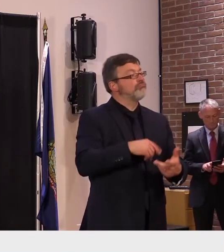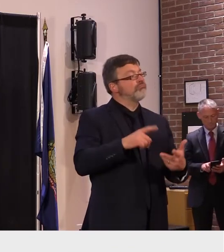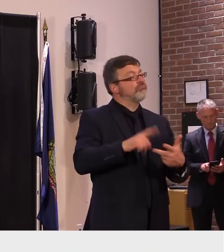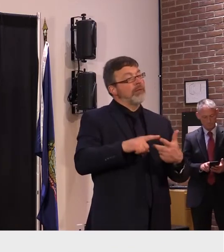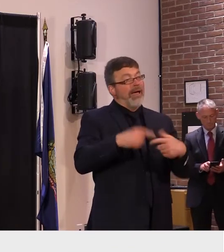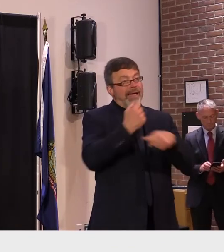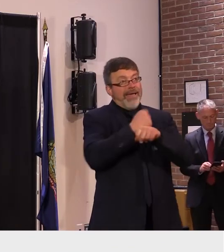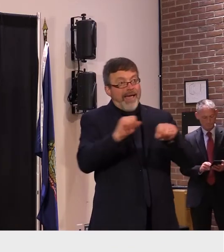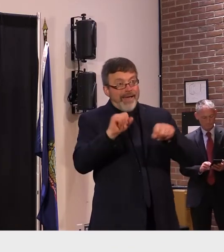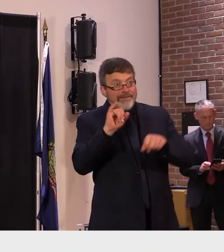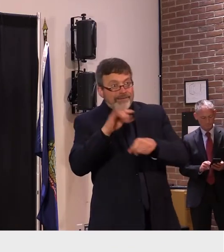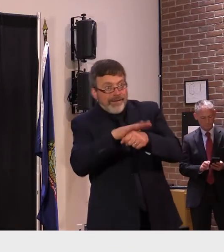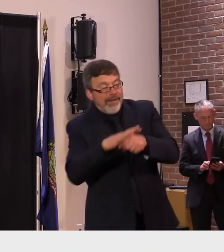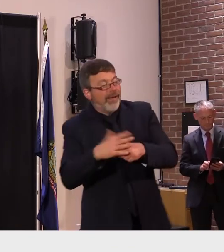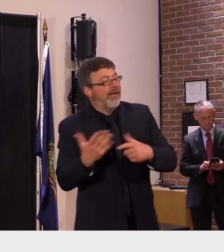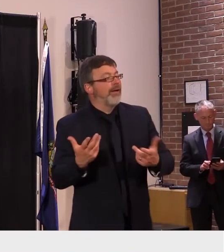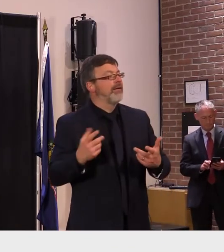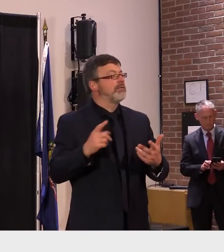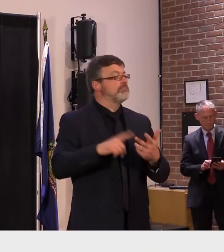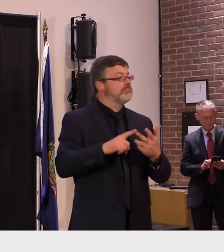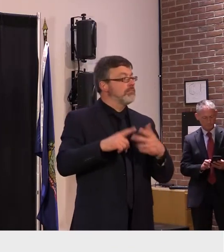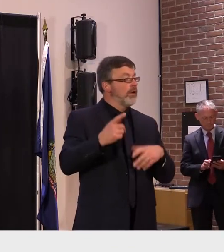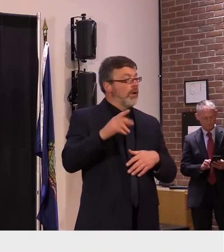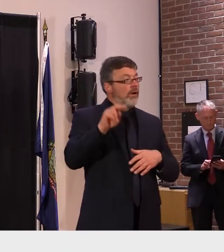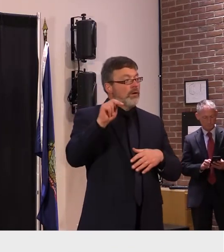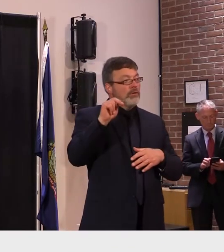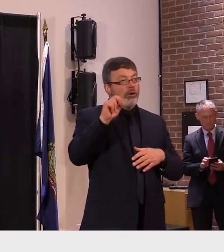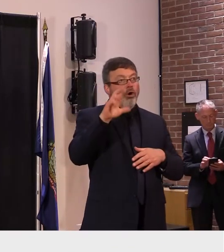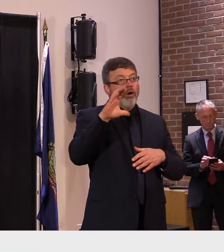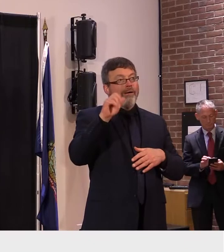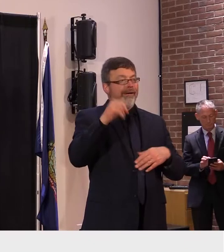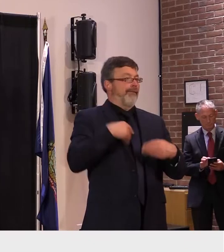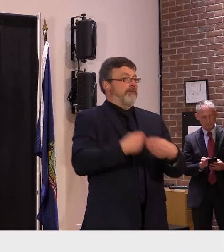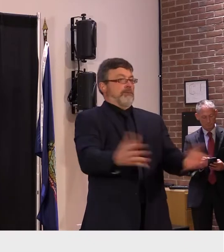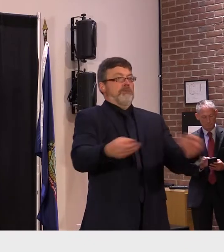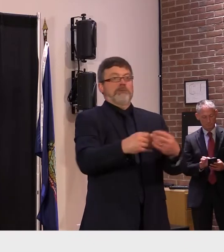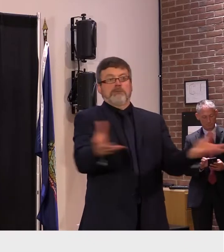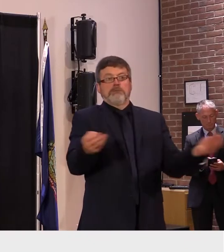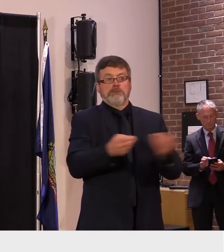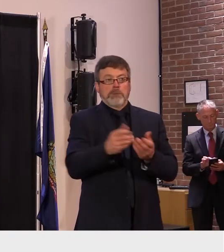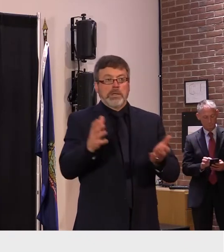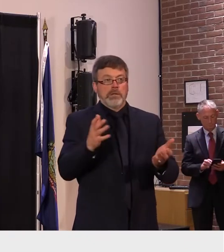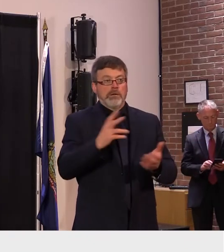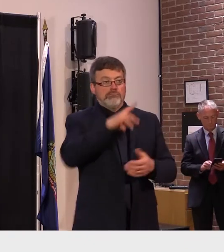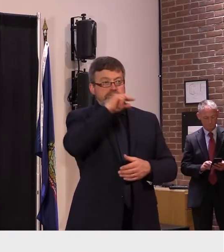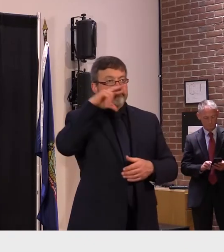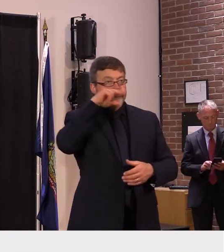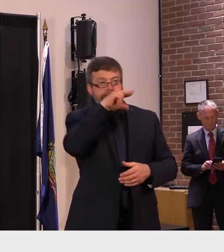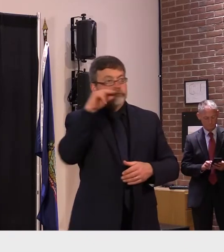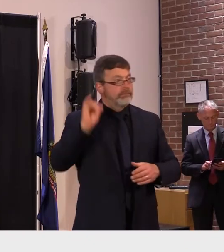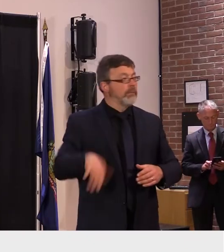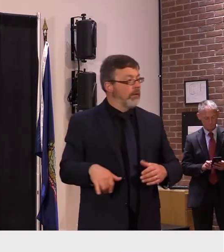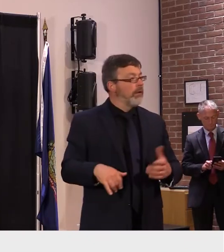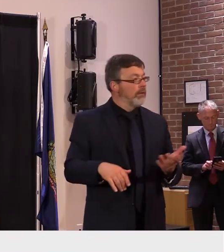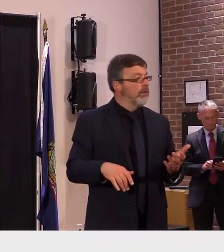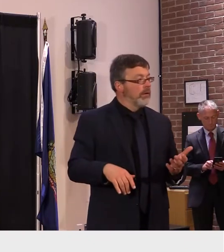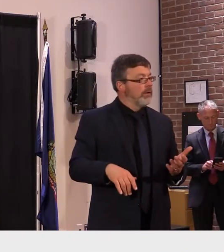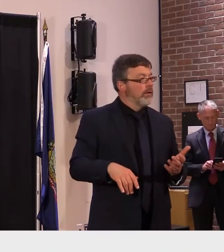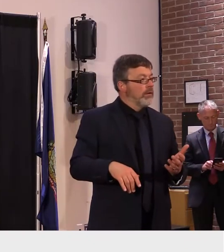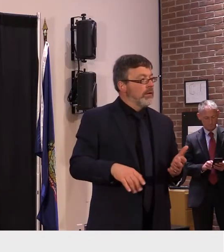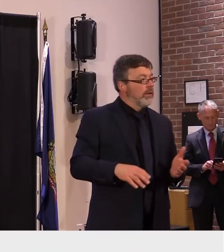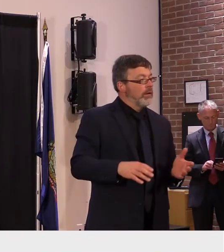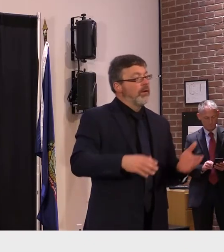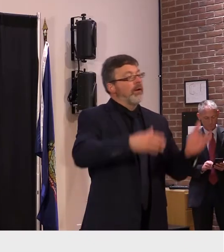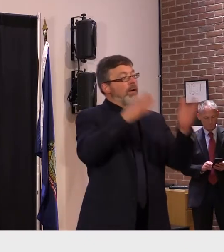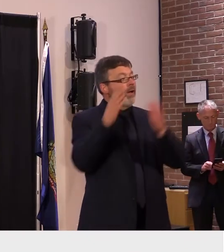expanded narcan distribution which of course is a cornerstone fentanyl test strips as part of what we call uh